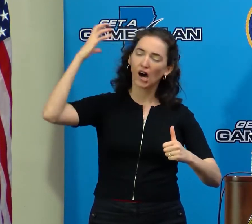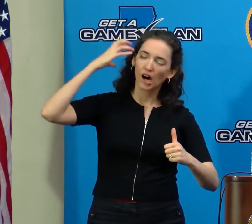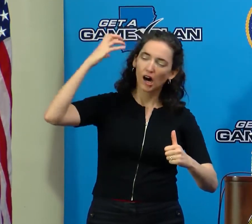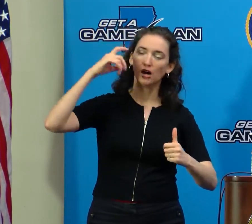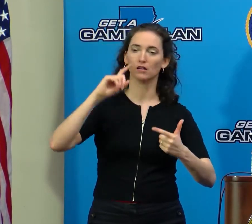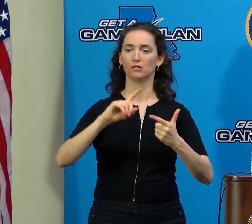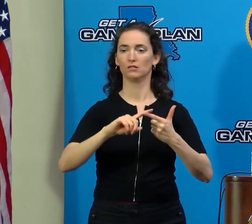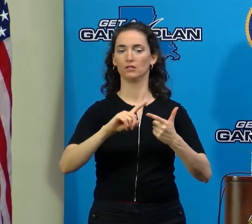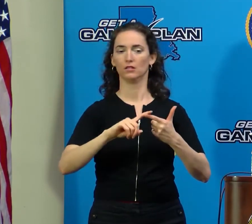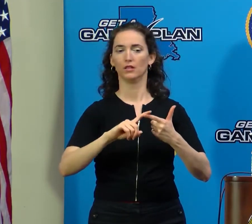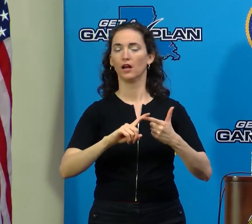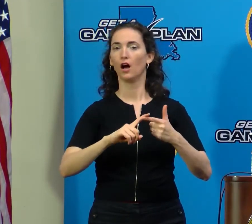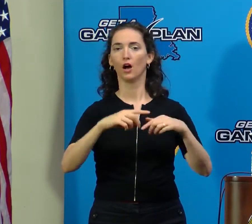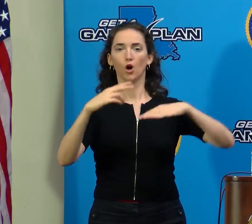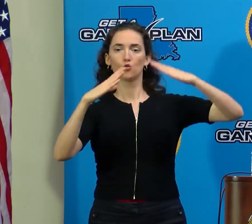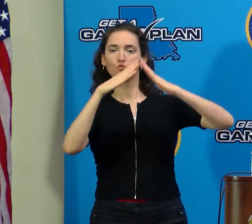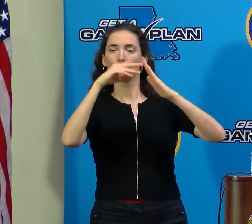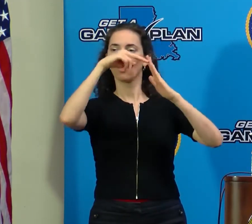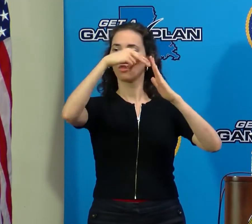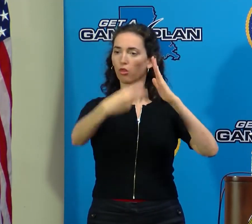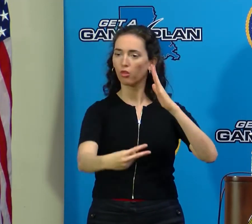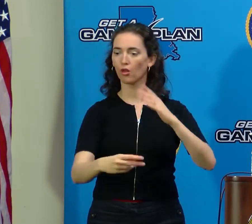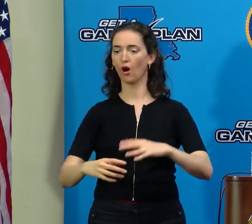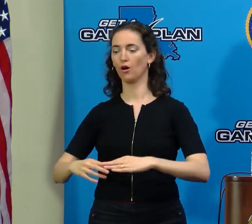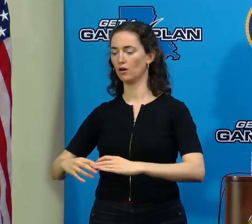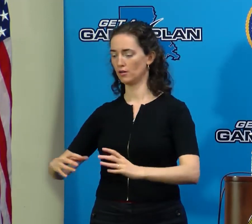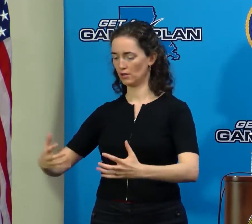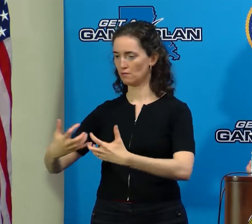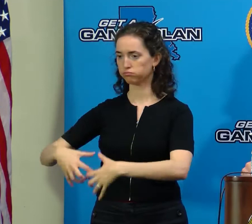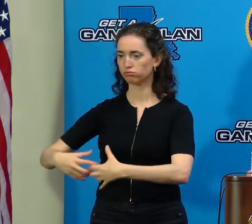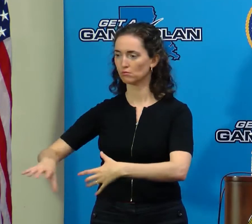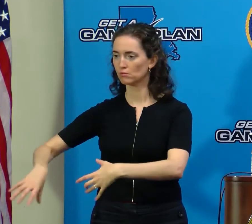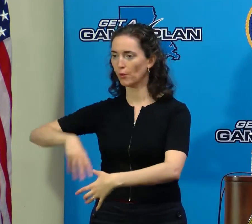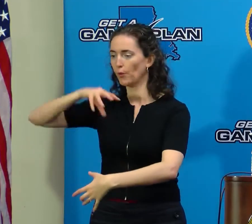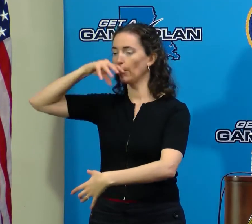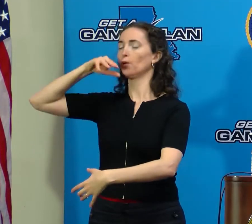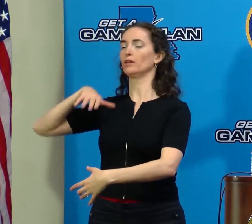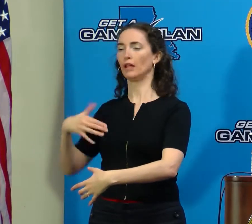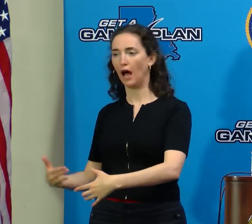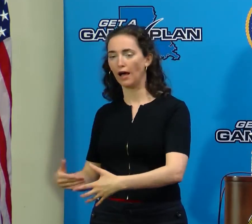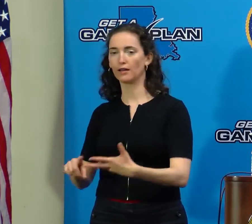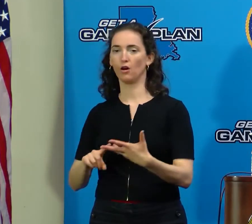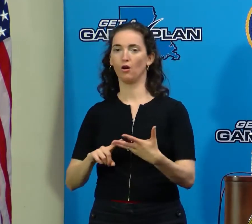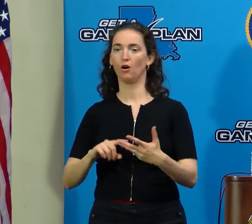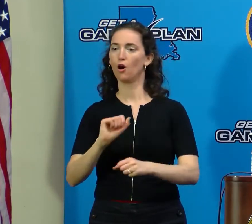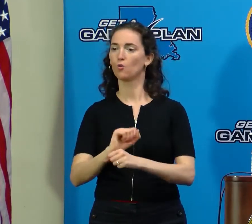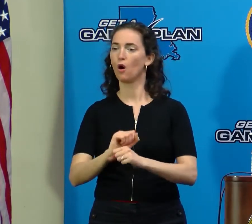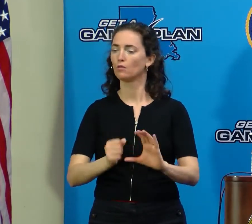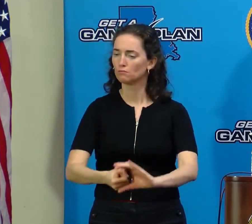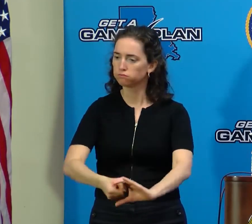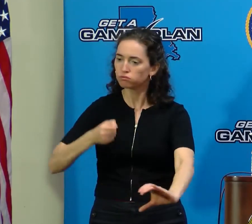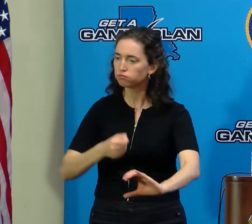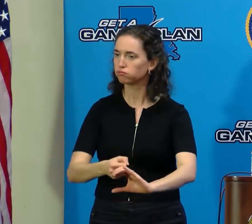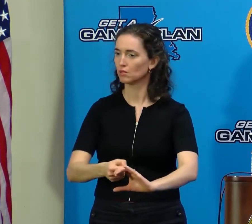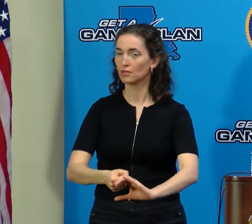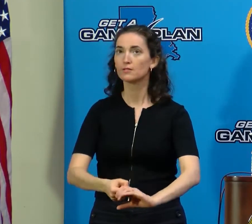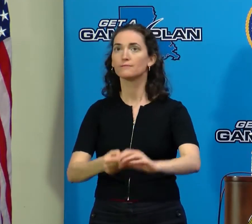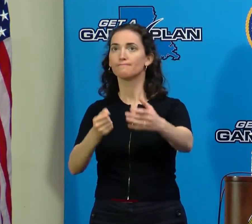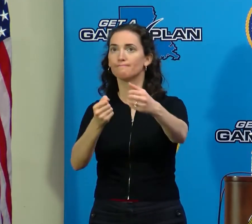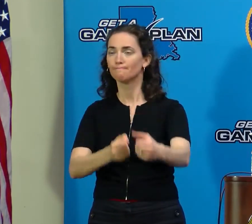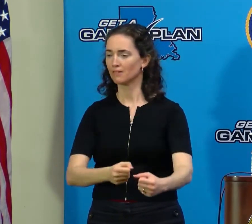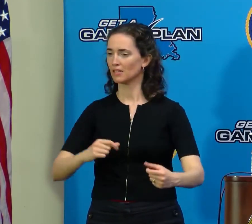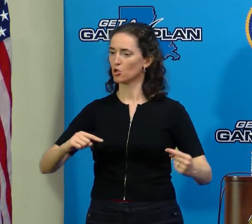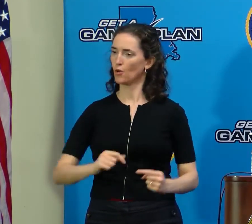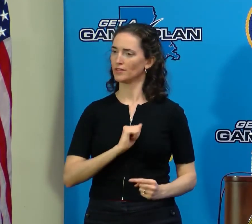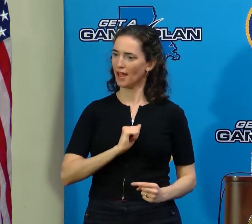like falling off the roof or injuring yourself when you use a chainsaw or driving into